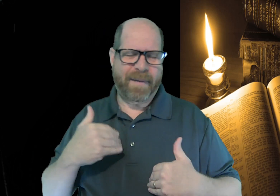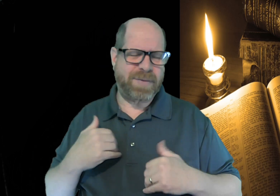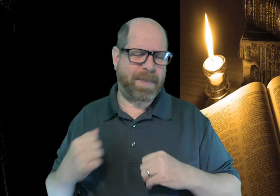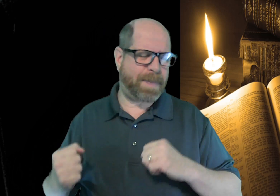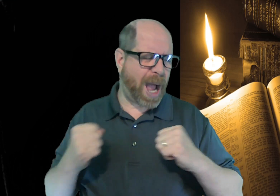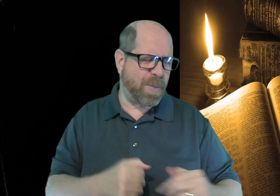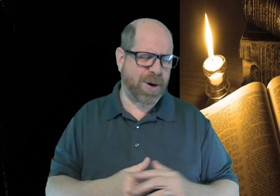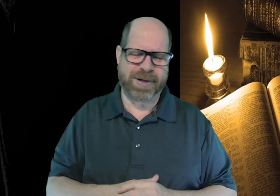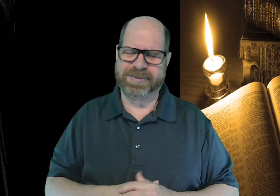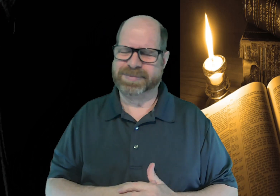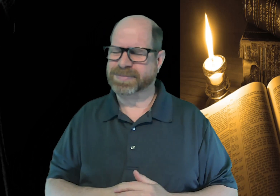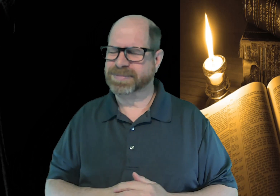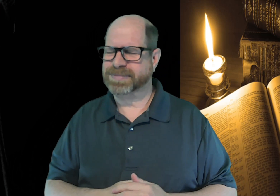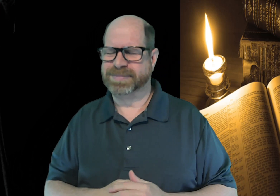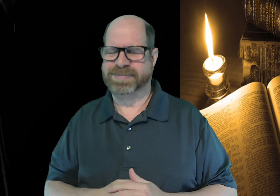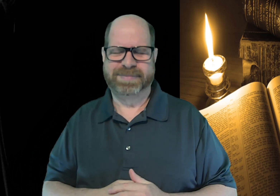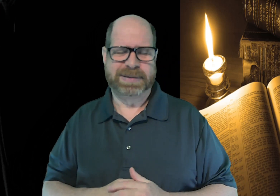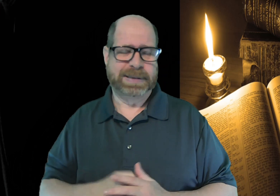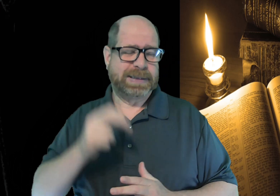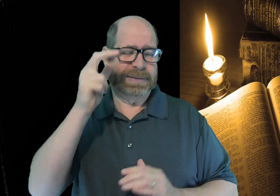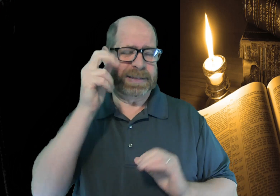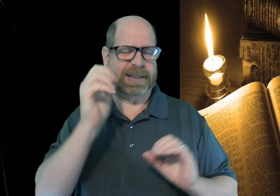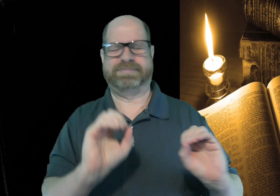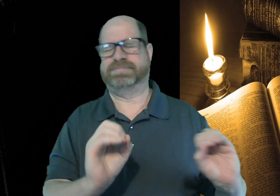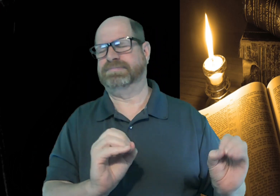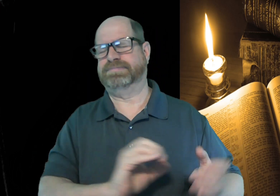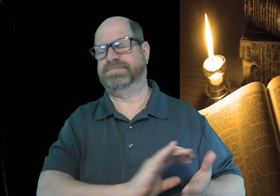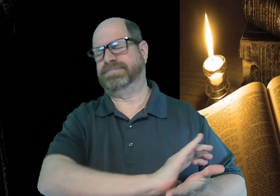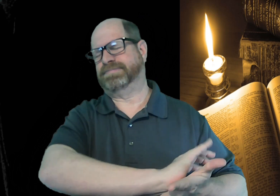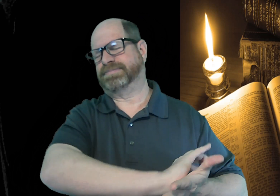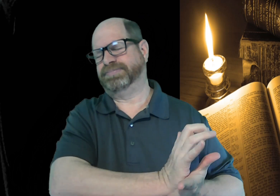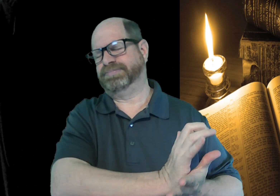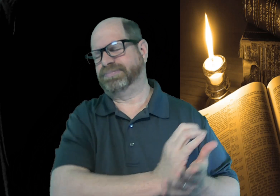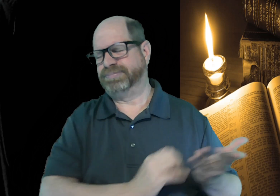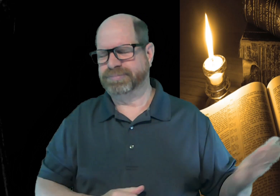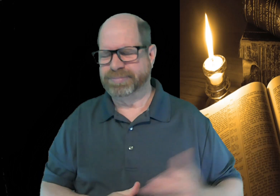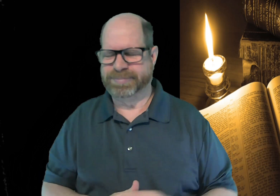that you have the power of god satan's nothing he's squashed under you